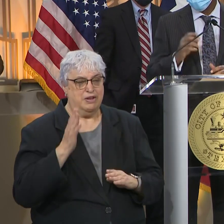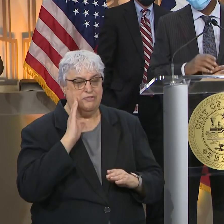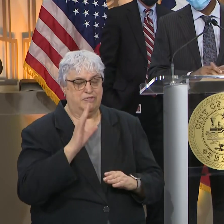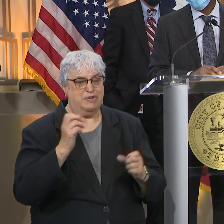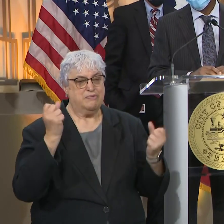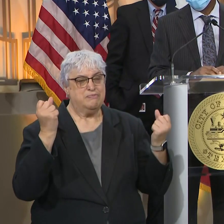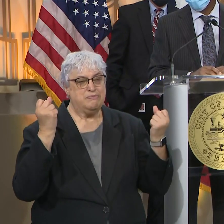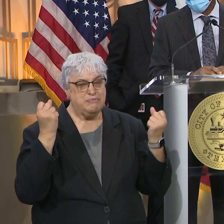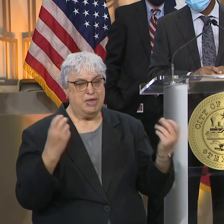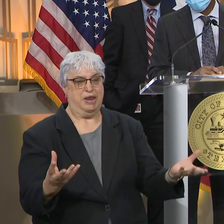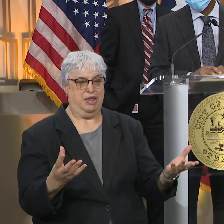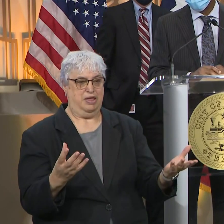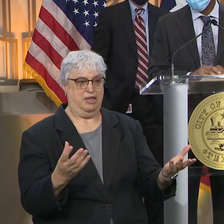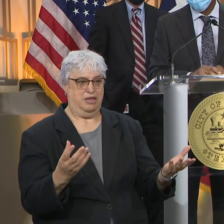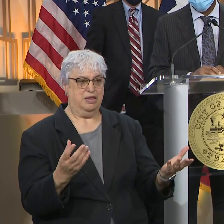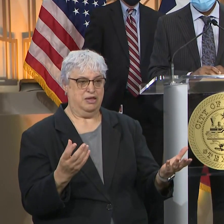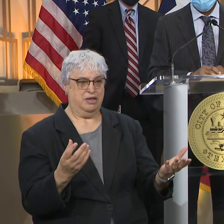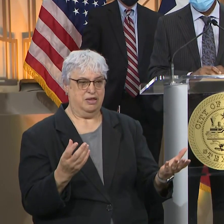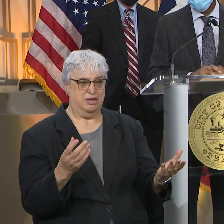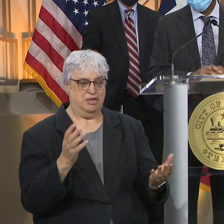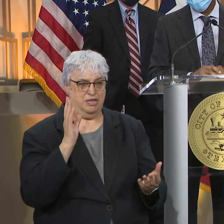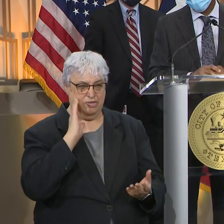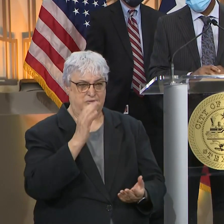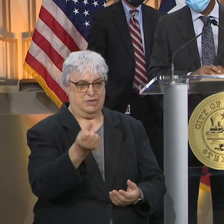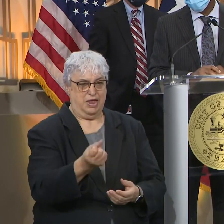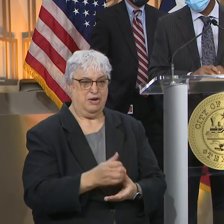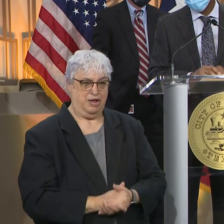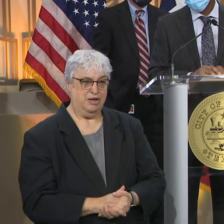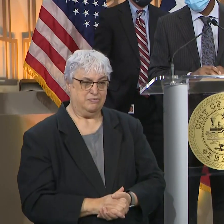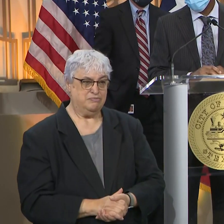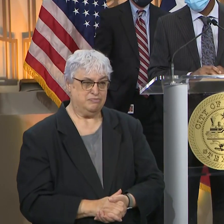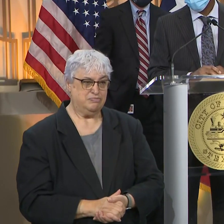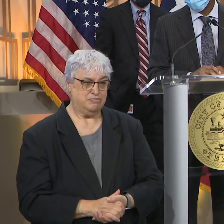multiple mega sites for this coming Saturday.